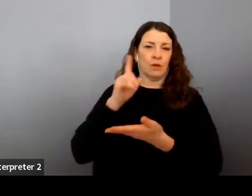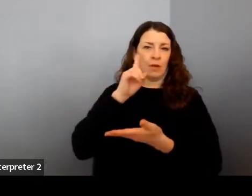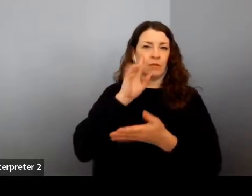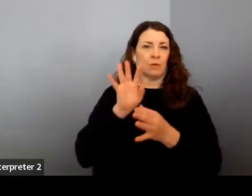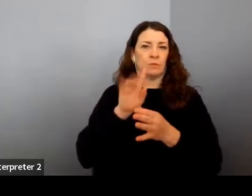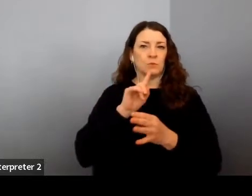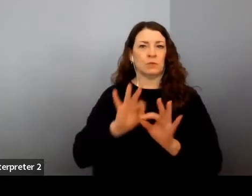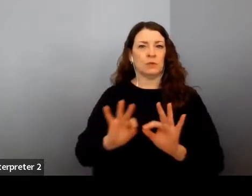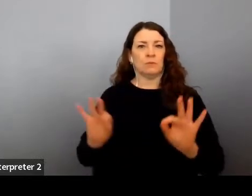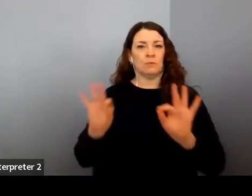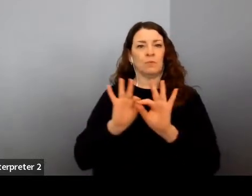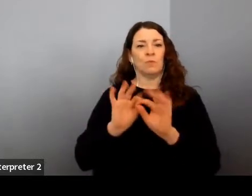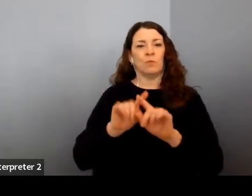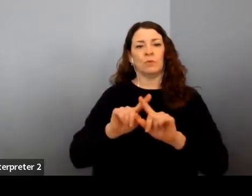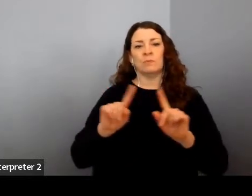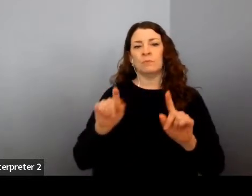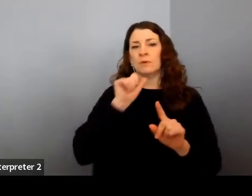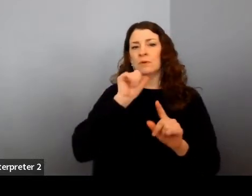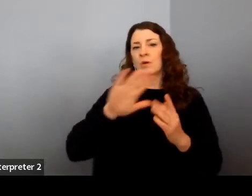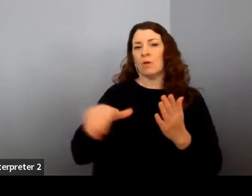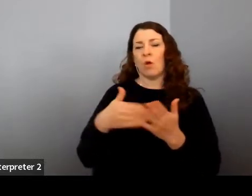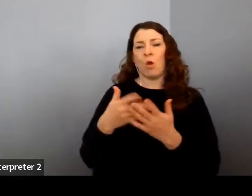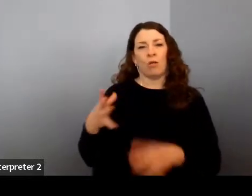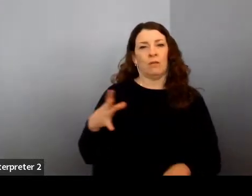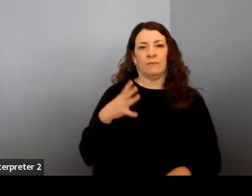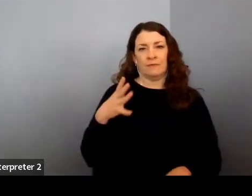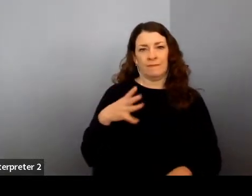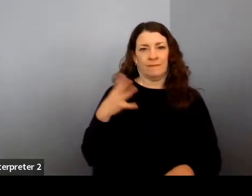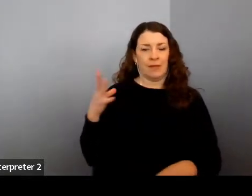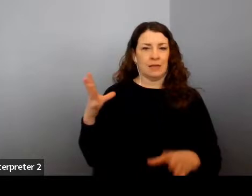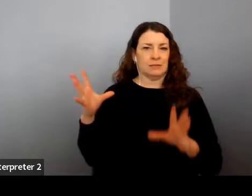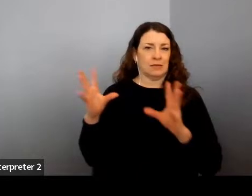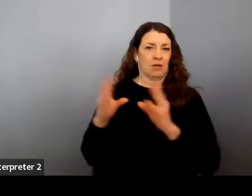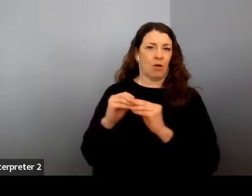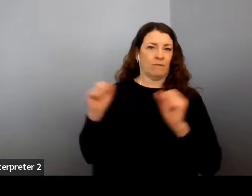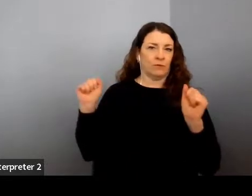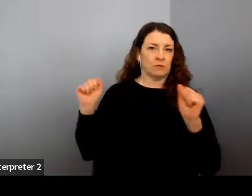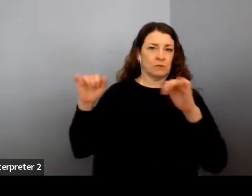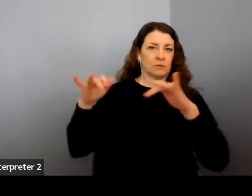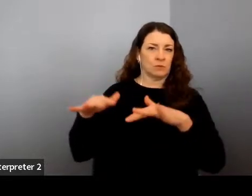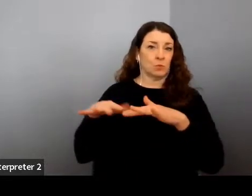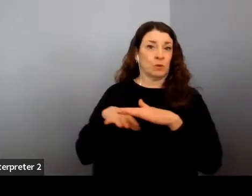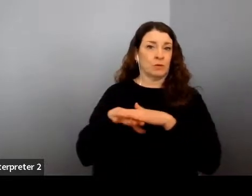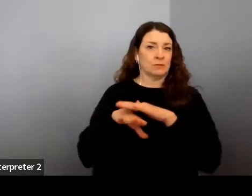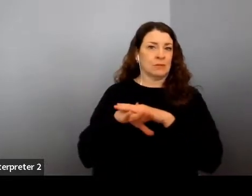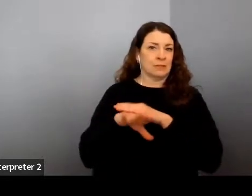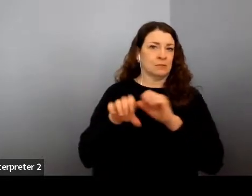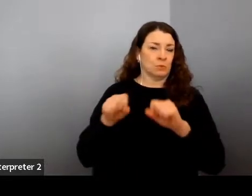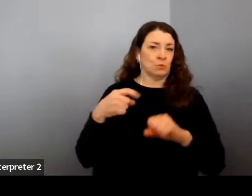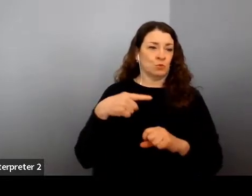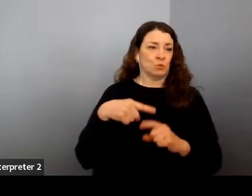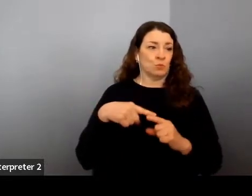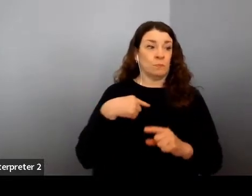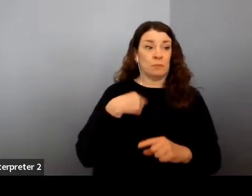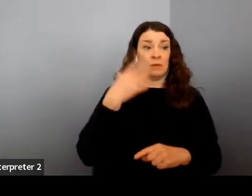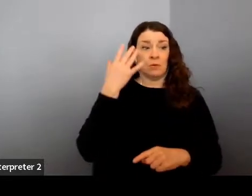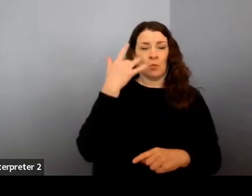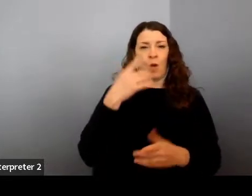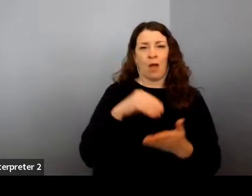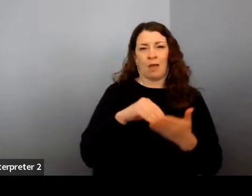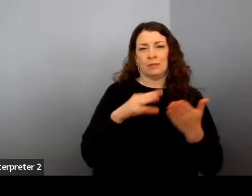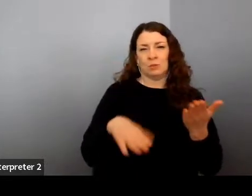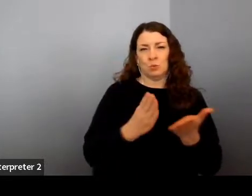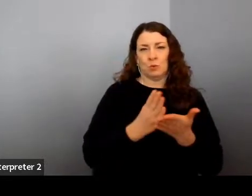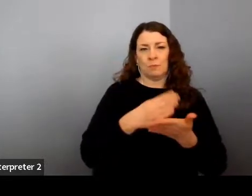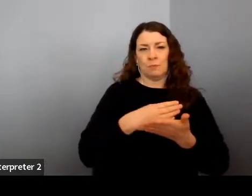not all of those big fancy conferences were accessible to me, especially on a student budget. But what I learned was a